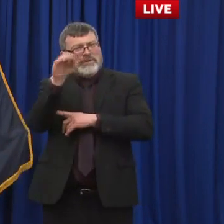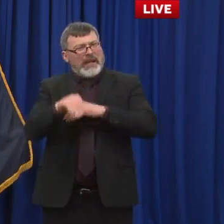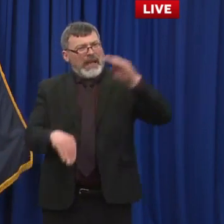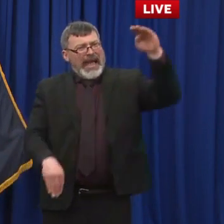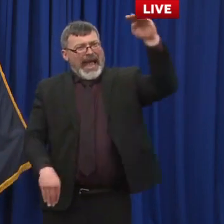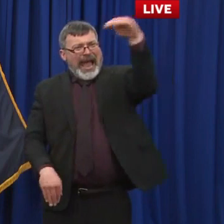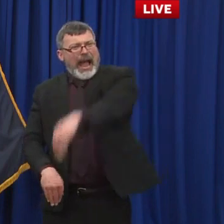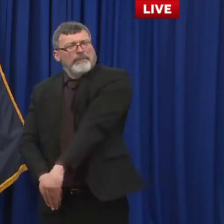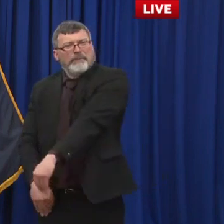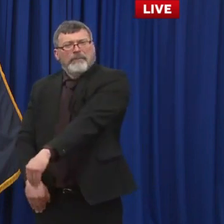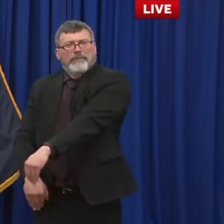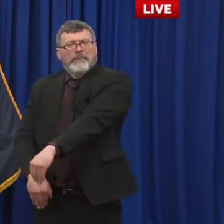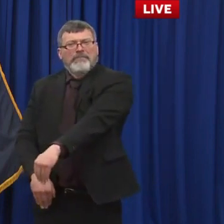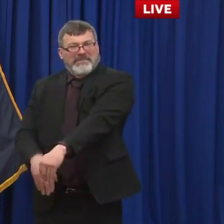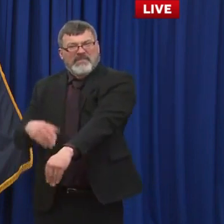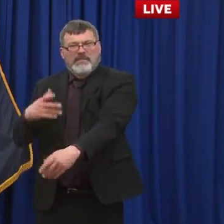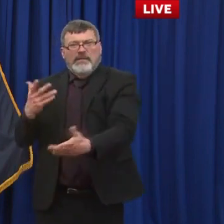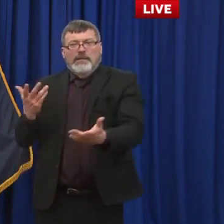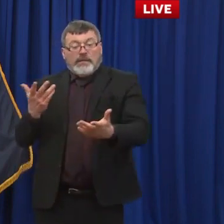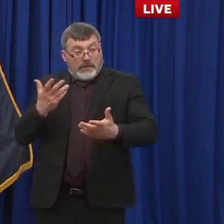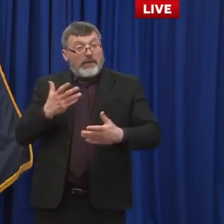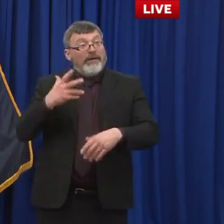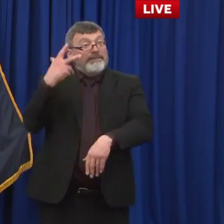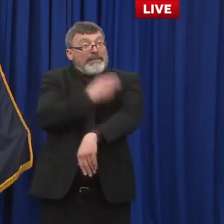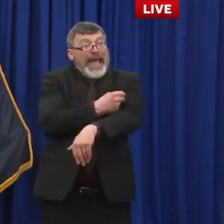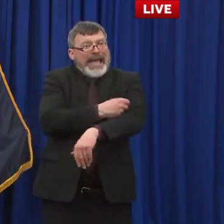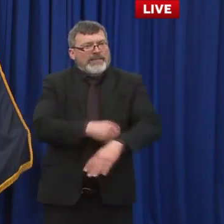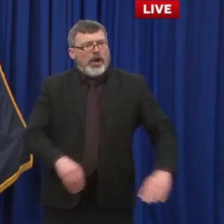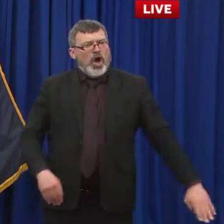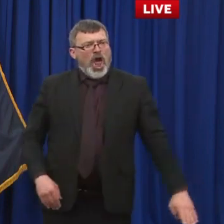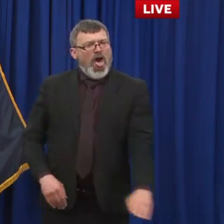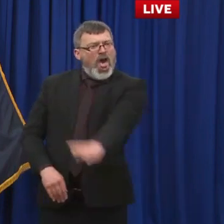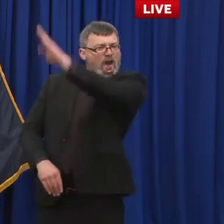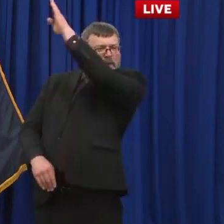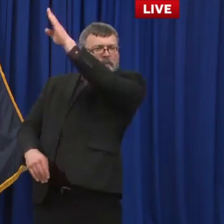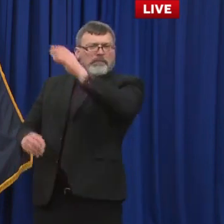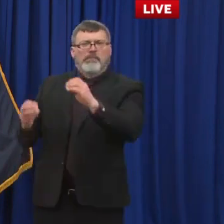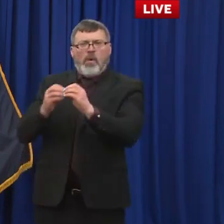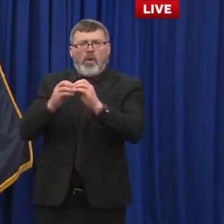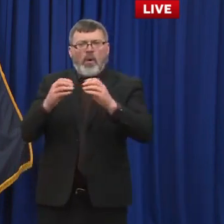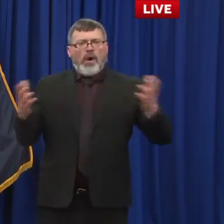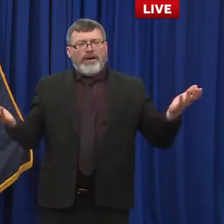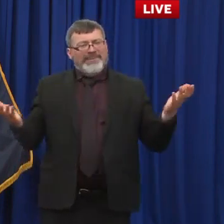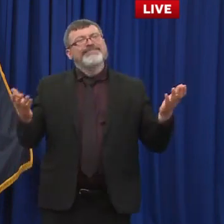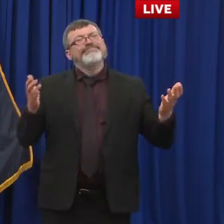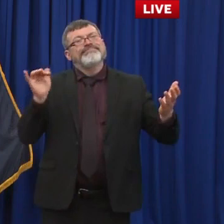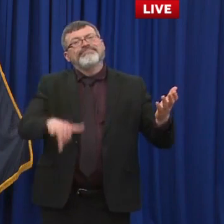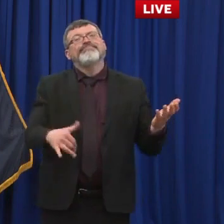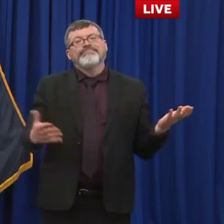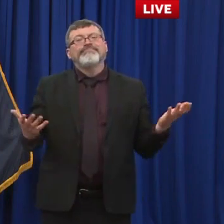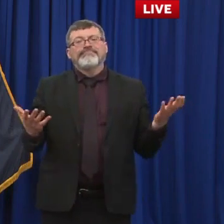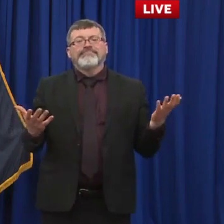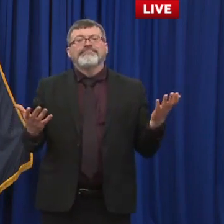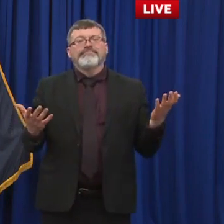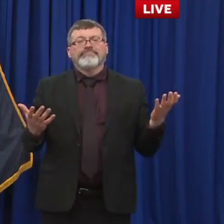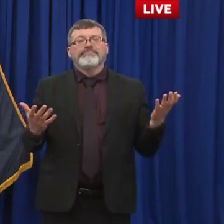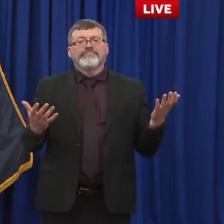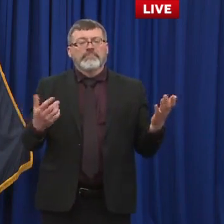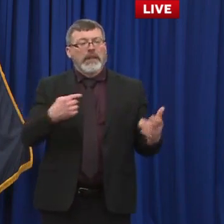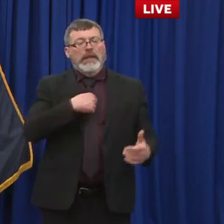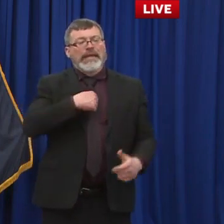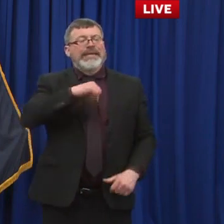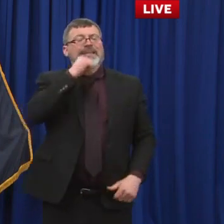a huge part of the story so folks know that that we're not just doing this on on a whim or you know putting our finger up into the wind and hoping for the best.